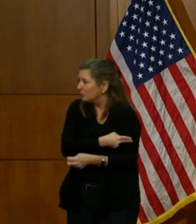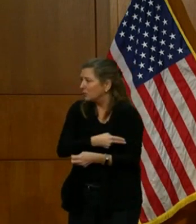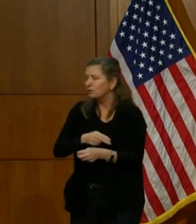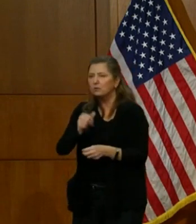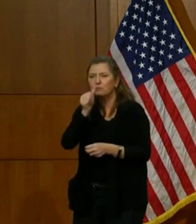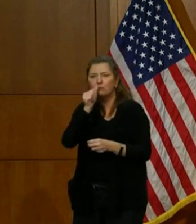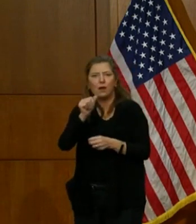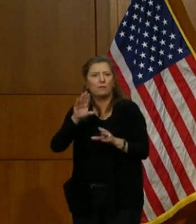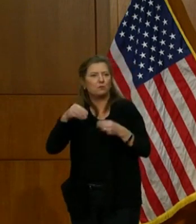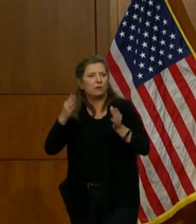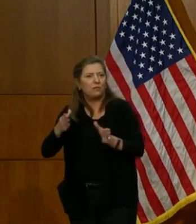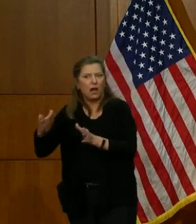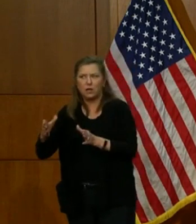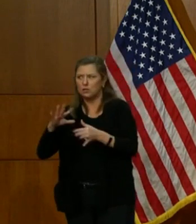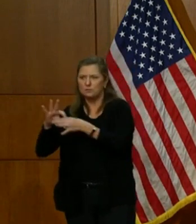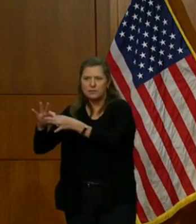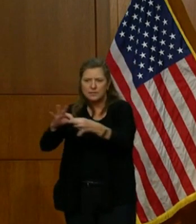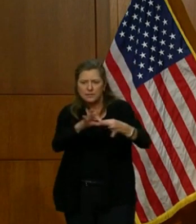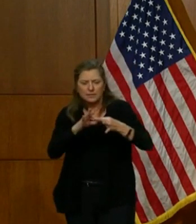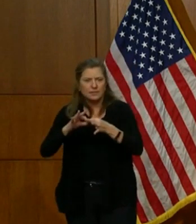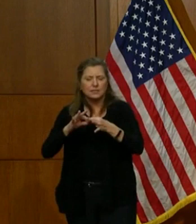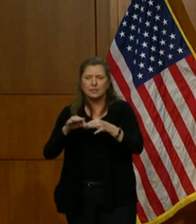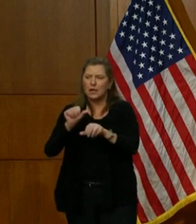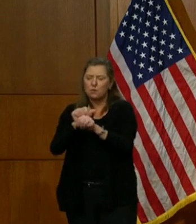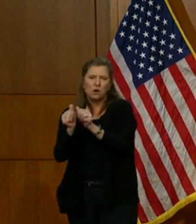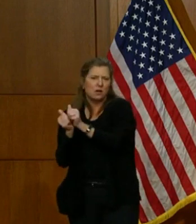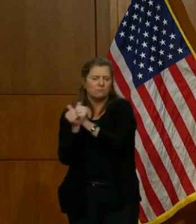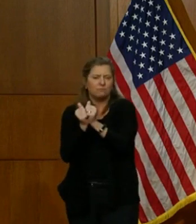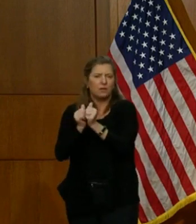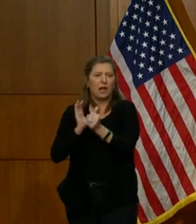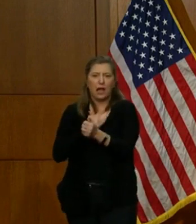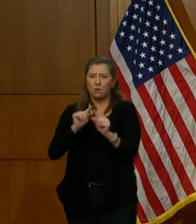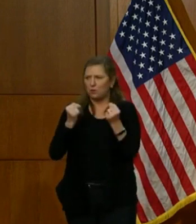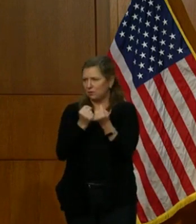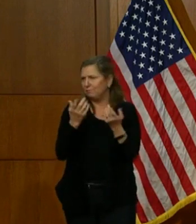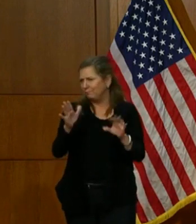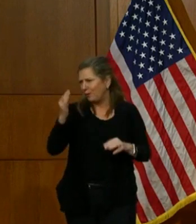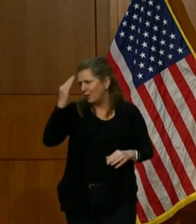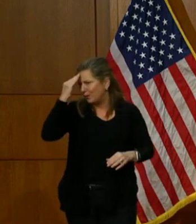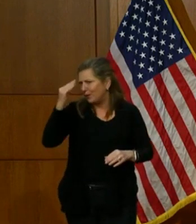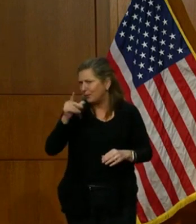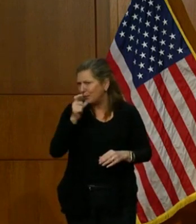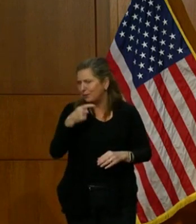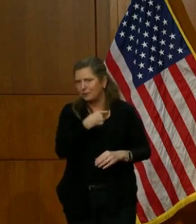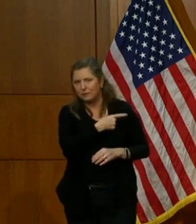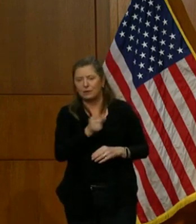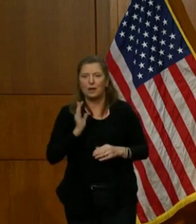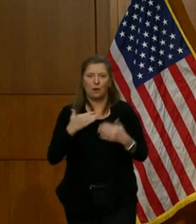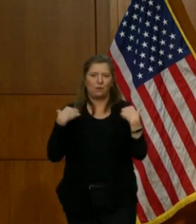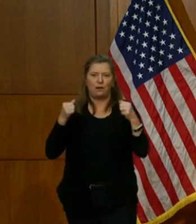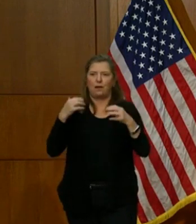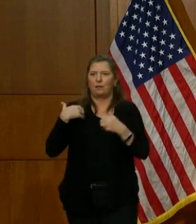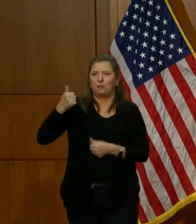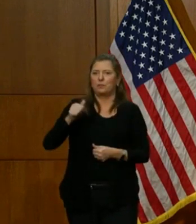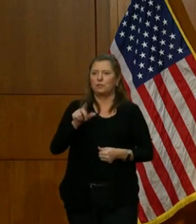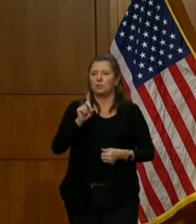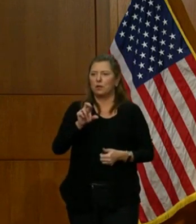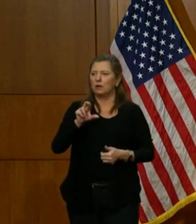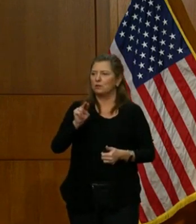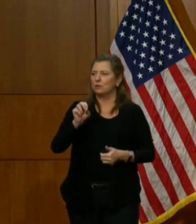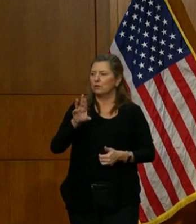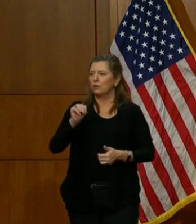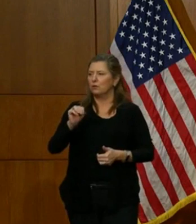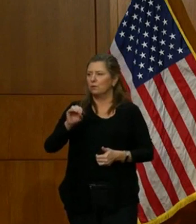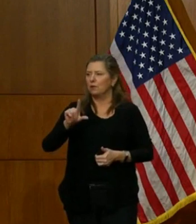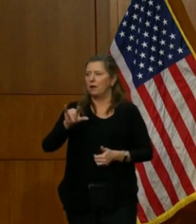He'll be working hand-in-glove with our team, who you know well, especially our health commissioner, Dr. Norm Oliver,